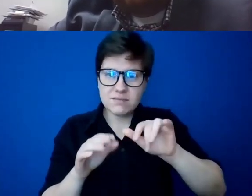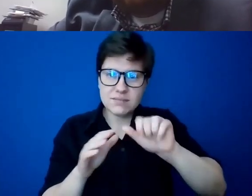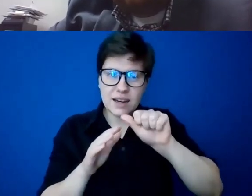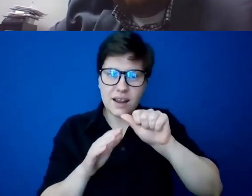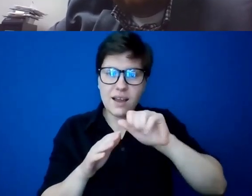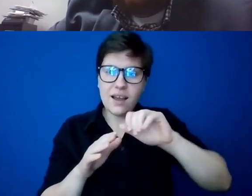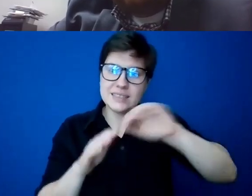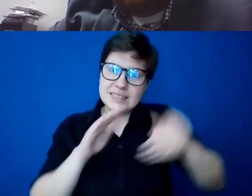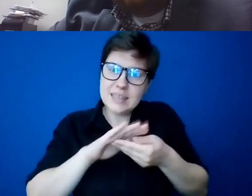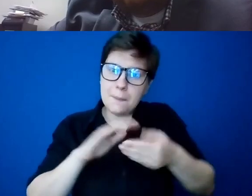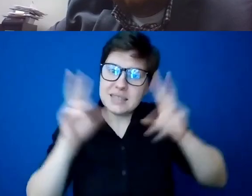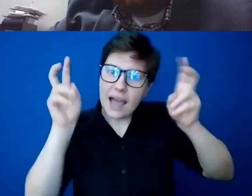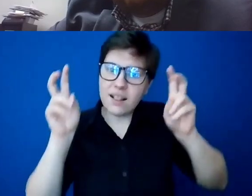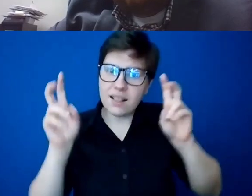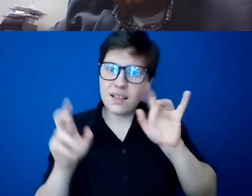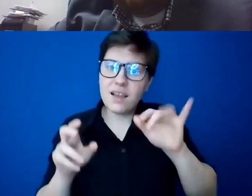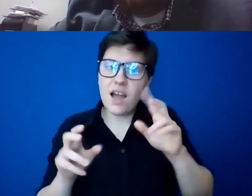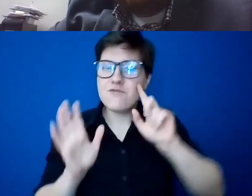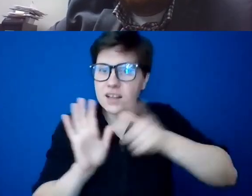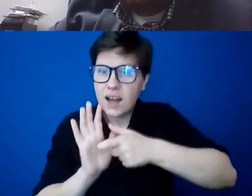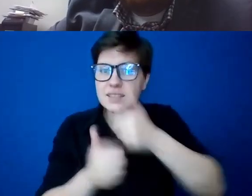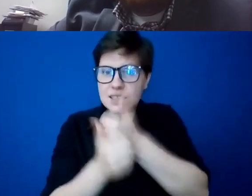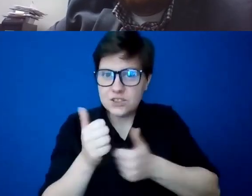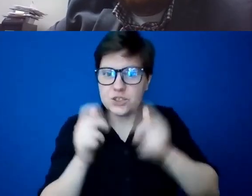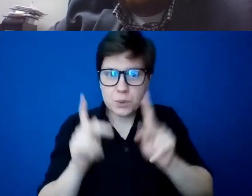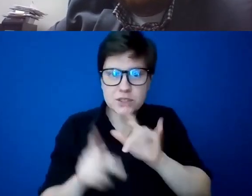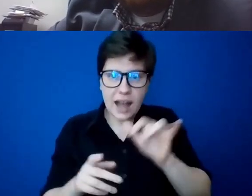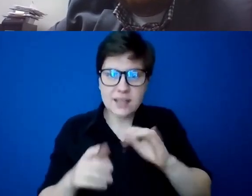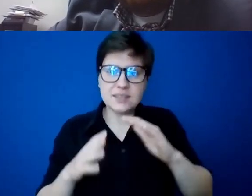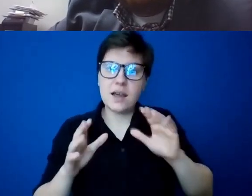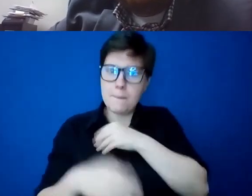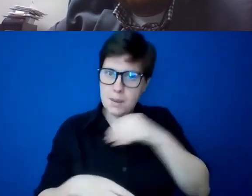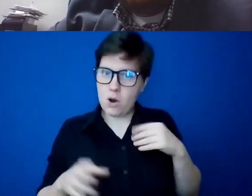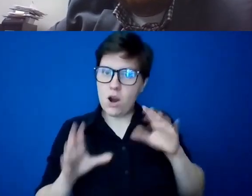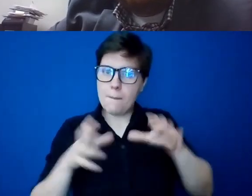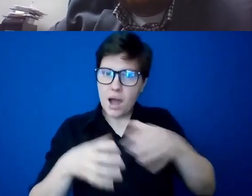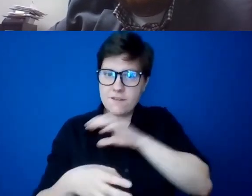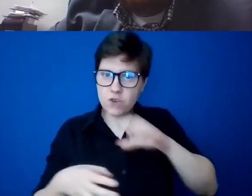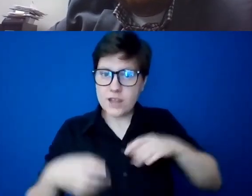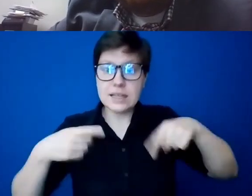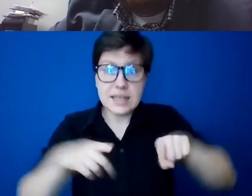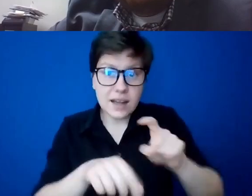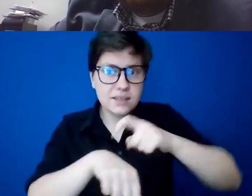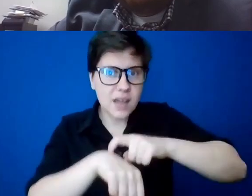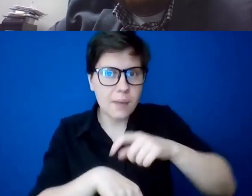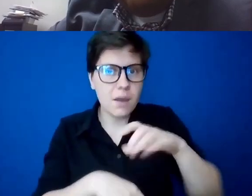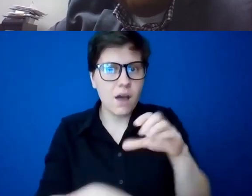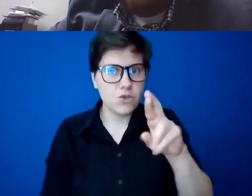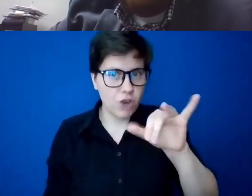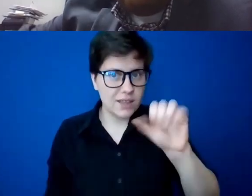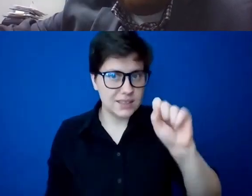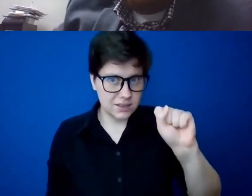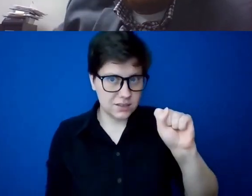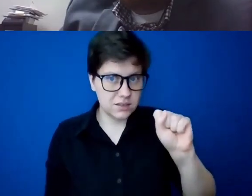tonight's gathering. So, so recognizing each member of the body of Christ, Christ, uh, in a time of crisis. So the crisis, right. Um,